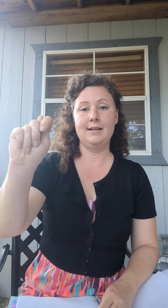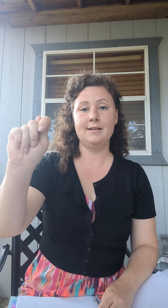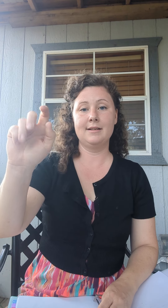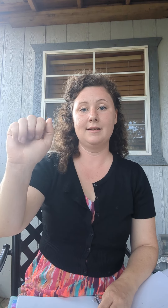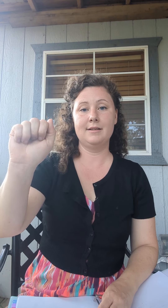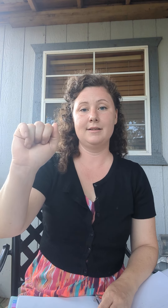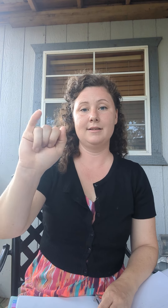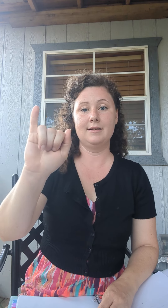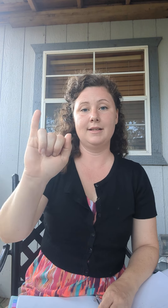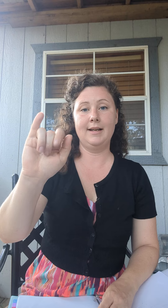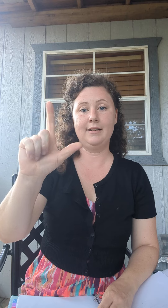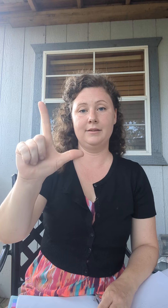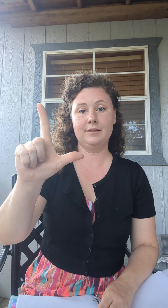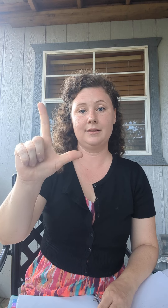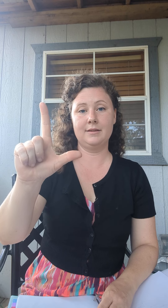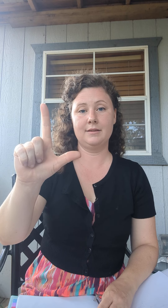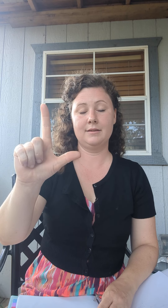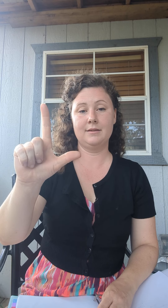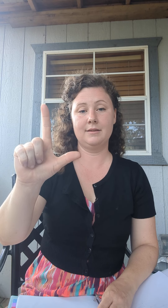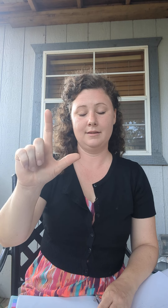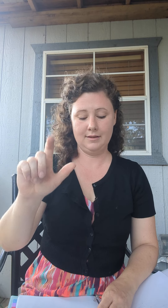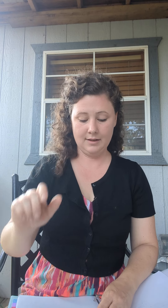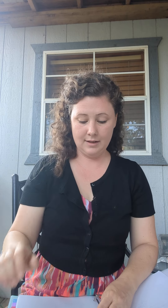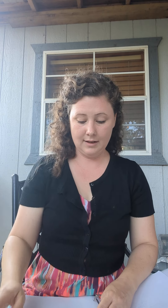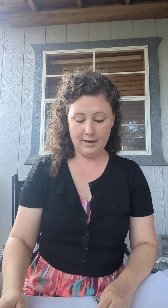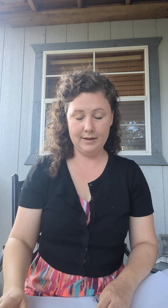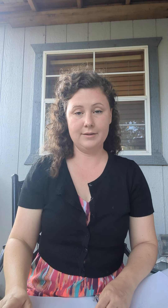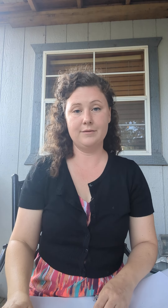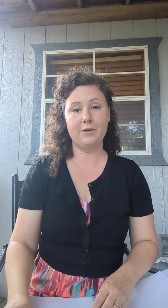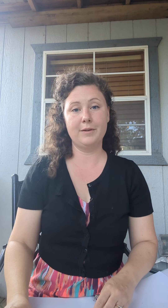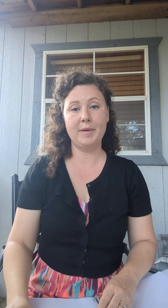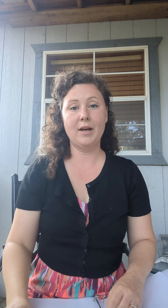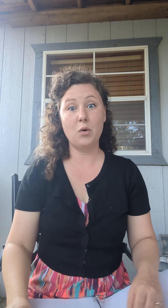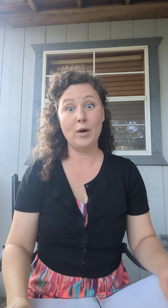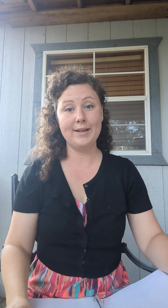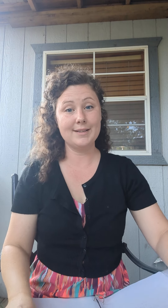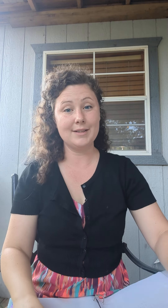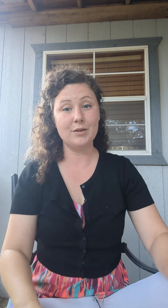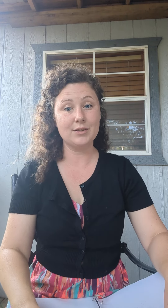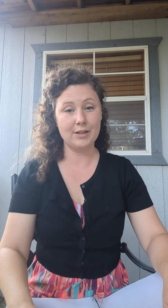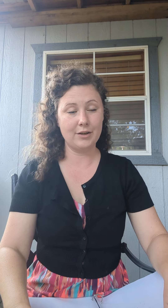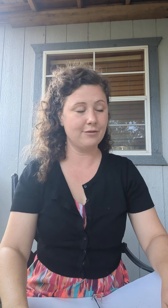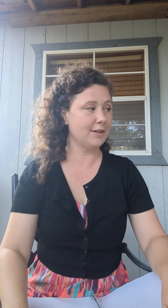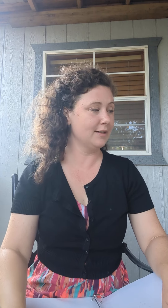tails. For flipping a coin to see who's gonna go first.